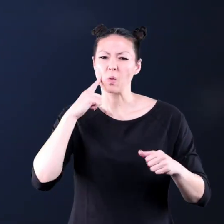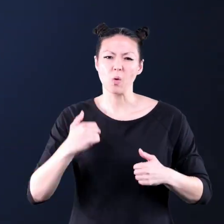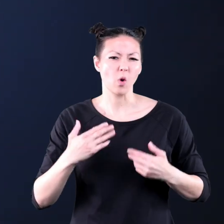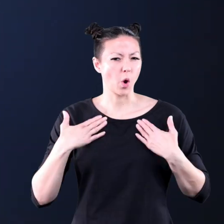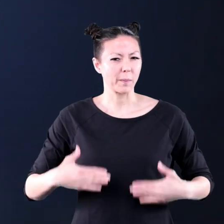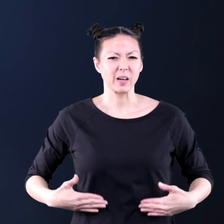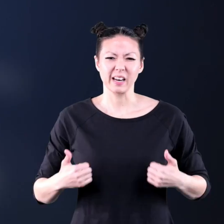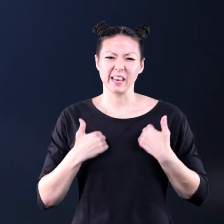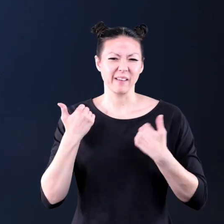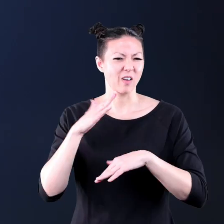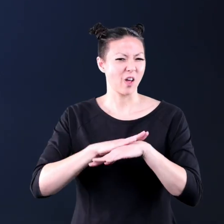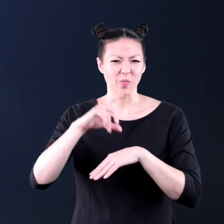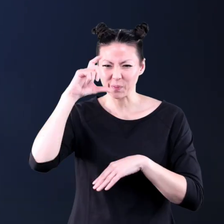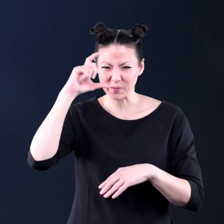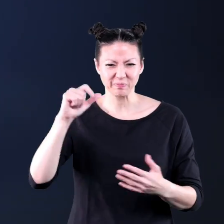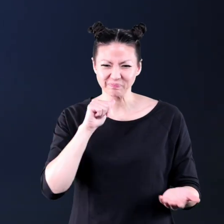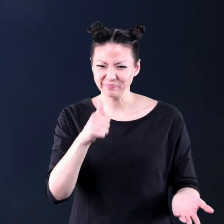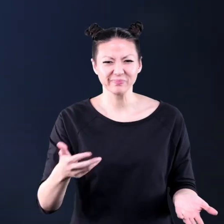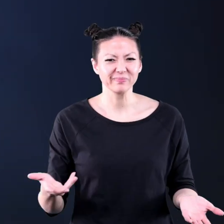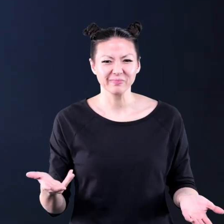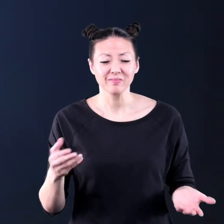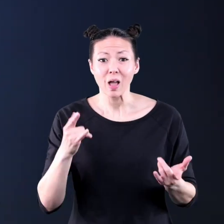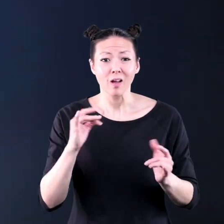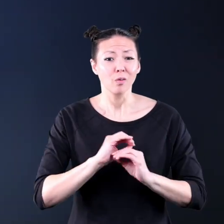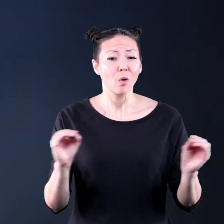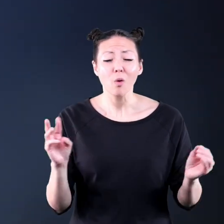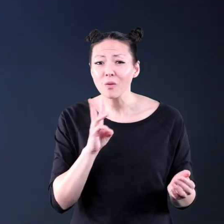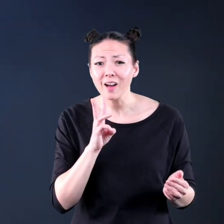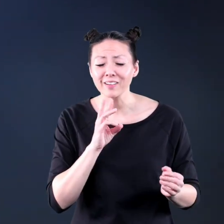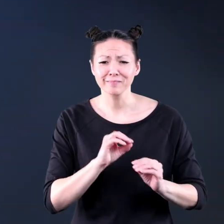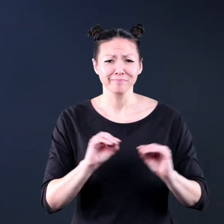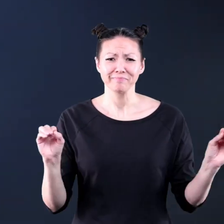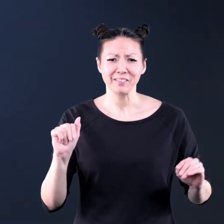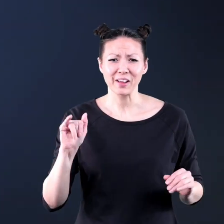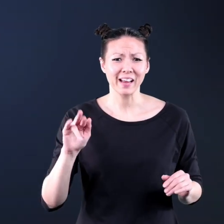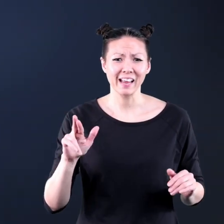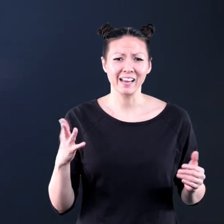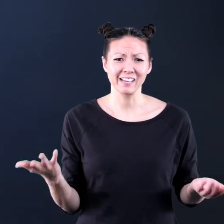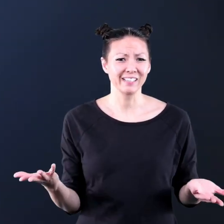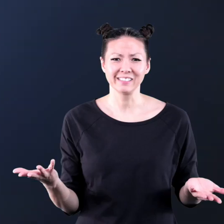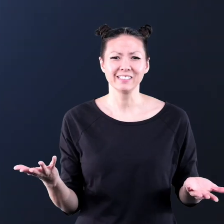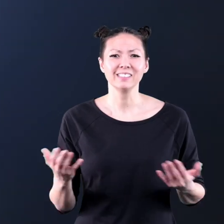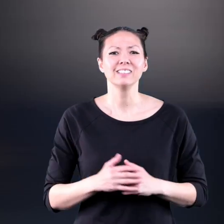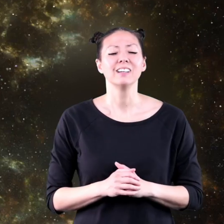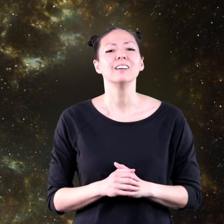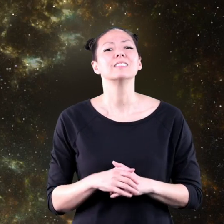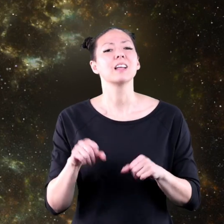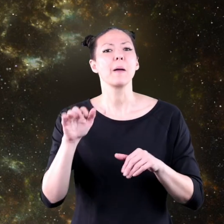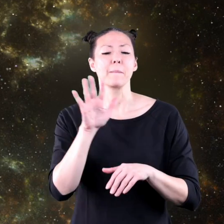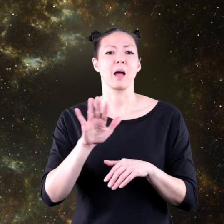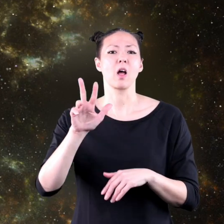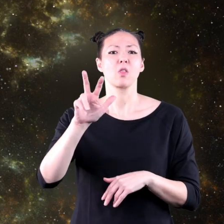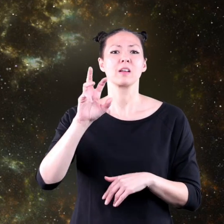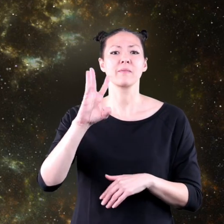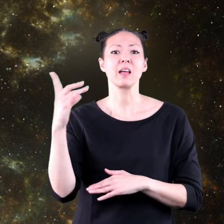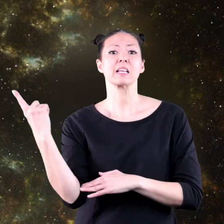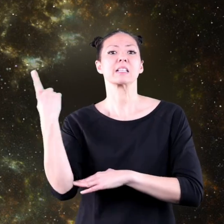live on the moon there is also no water or air there it takes about 365